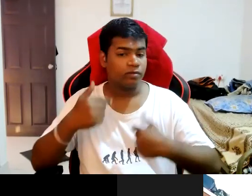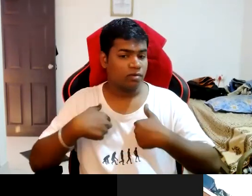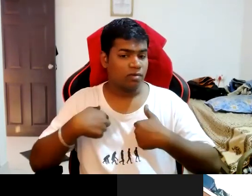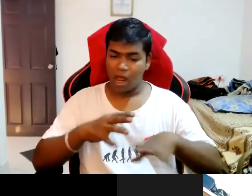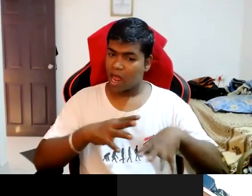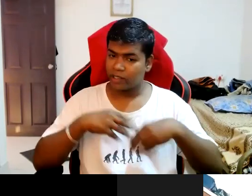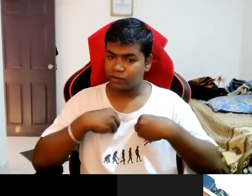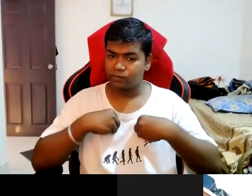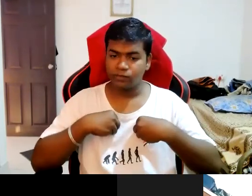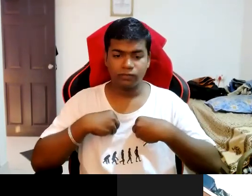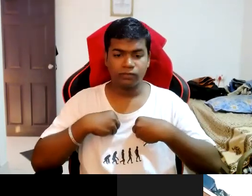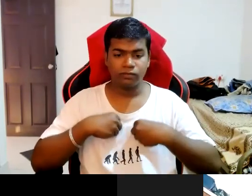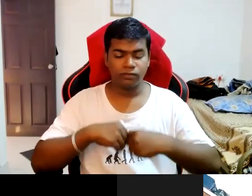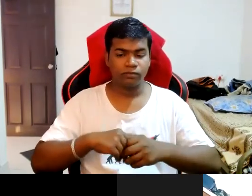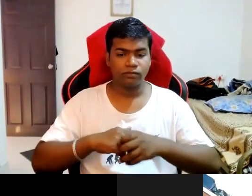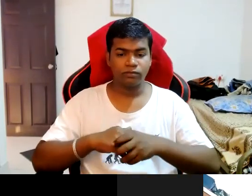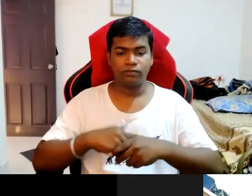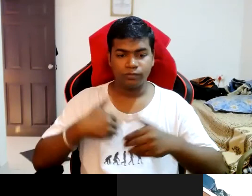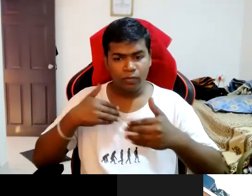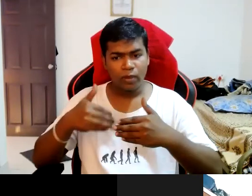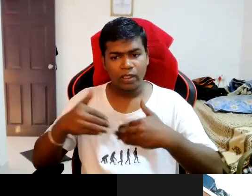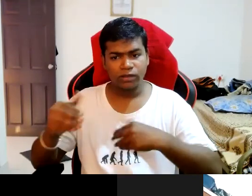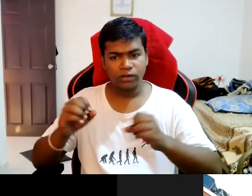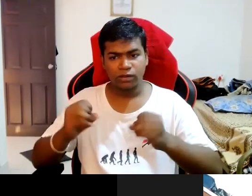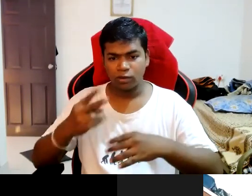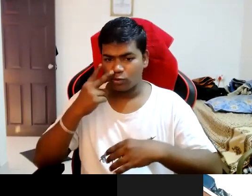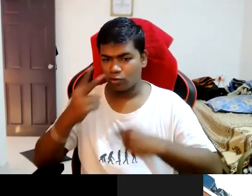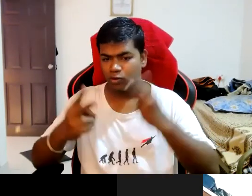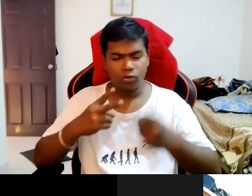life we are started looking what we can do